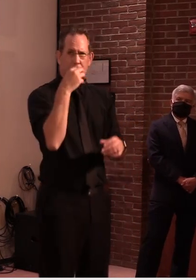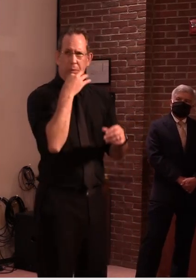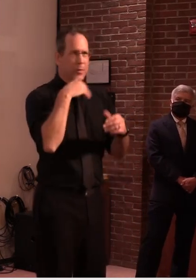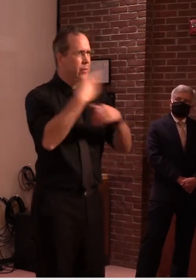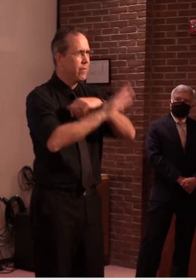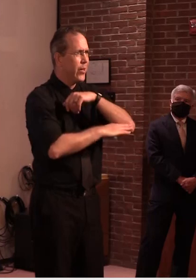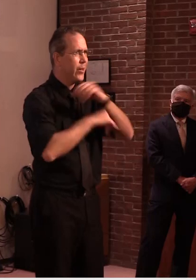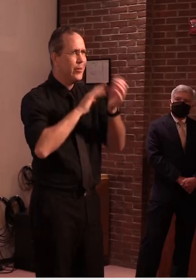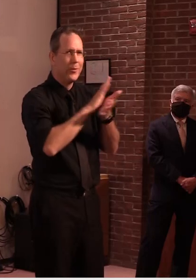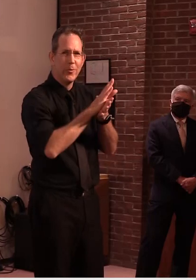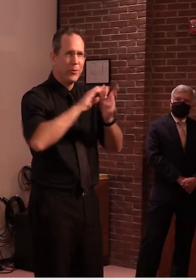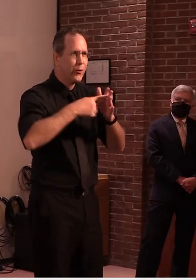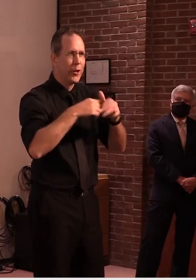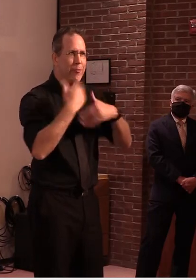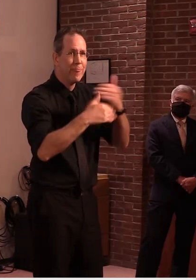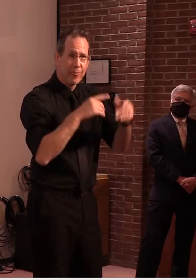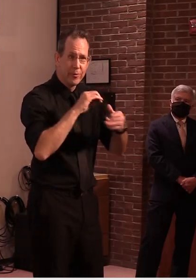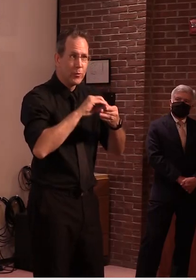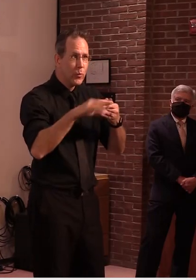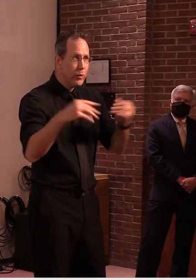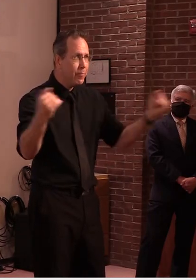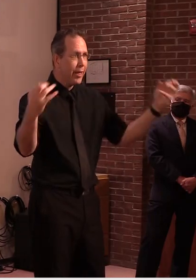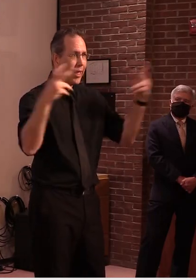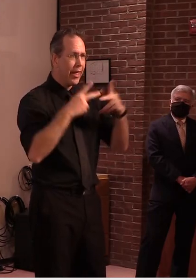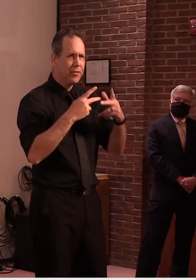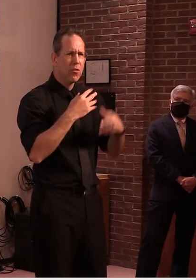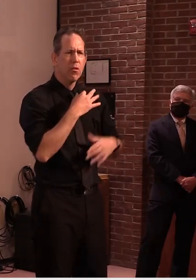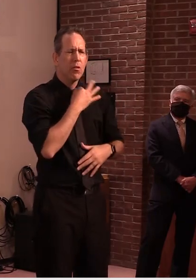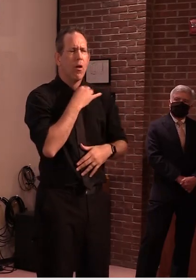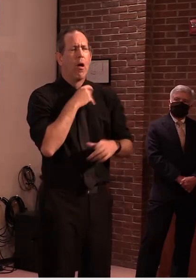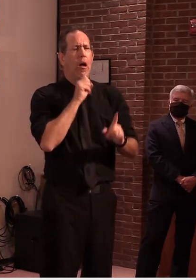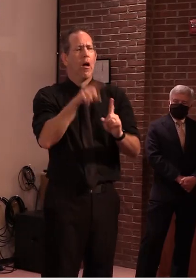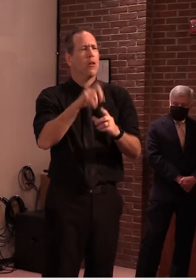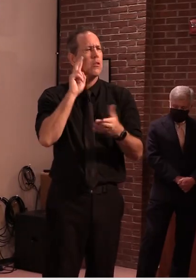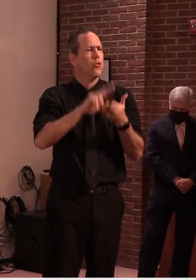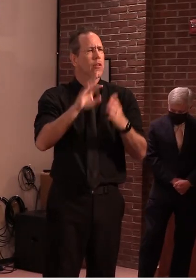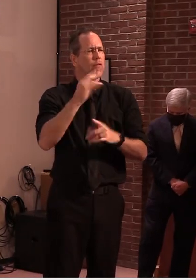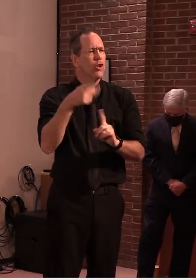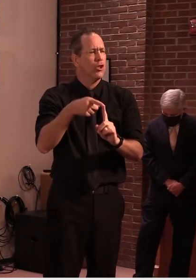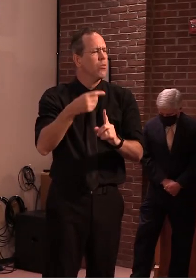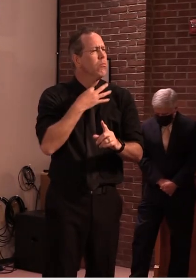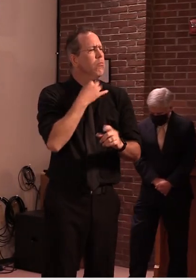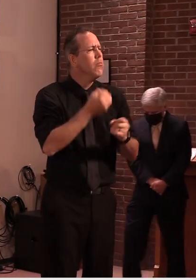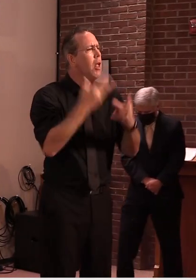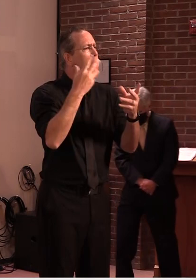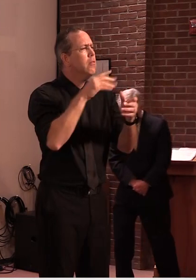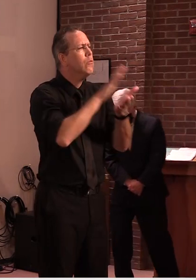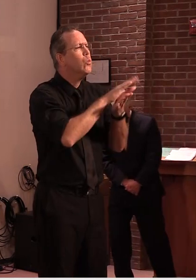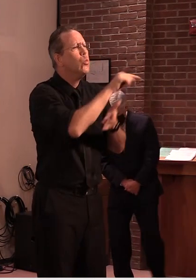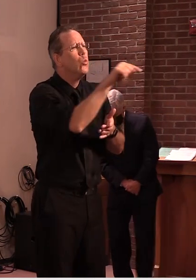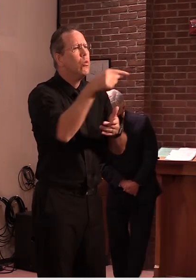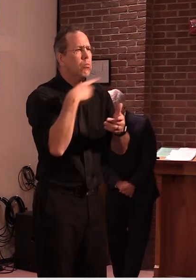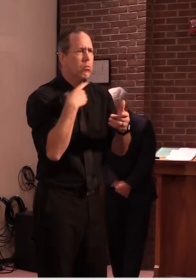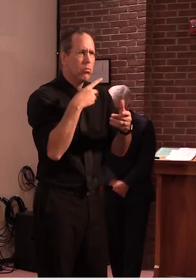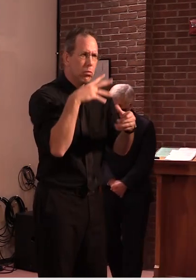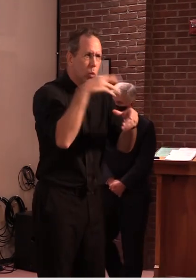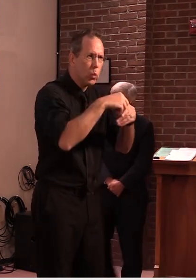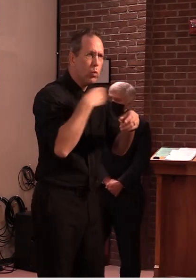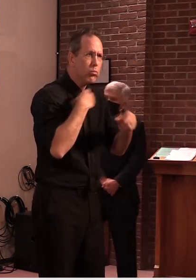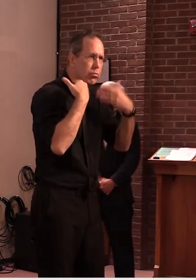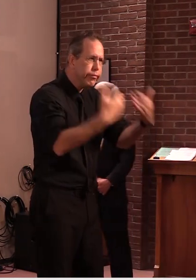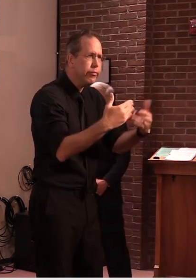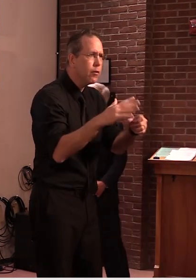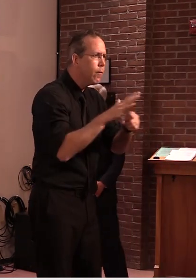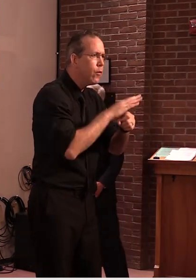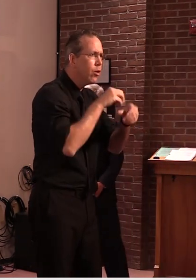Secretary French, I don't know if you have any updated information on what schools are anticipating in terms of instruction.